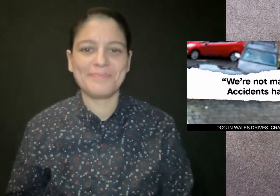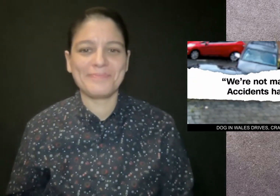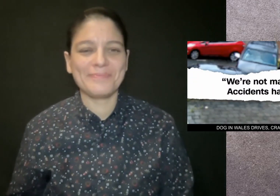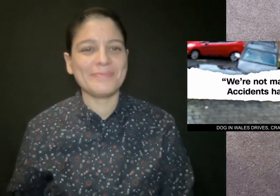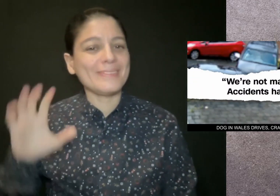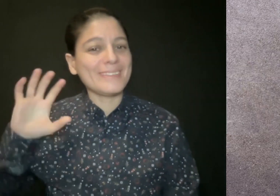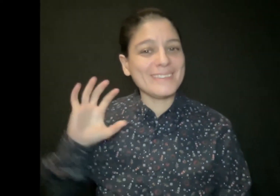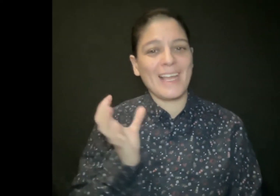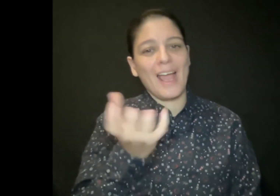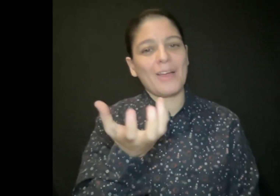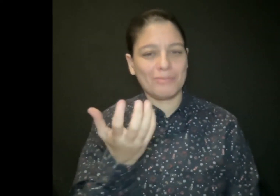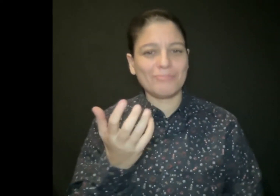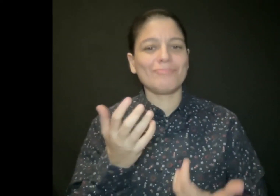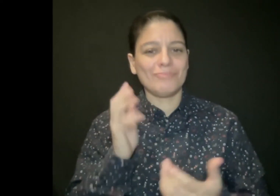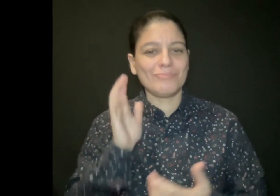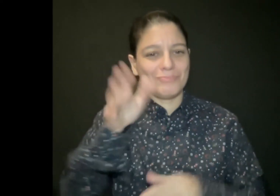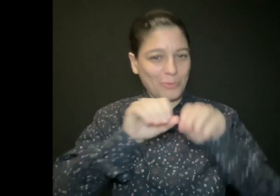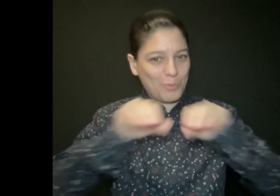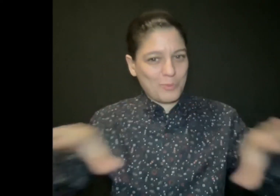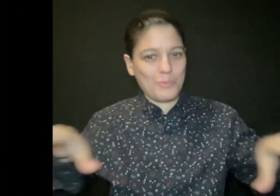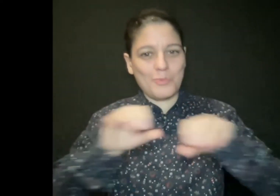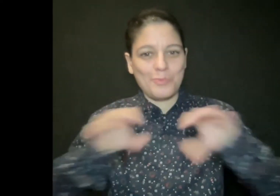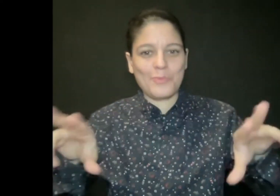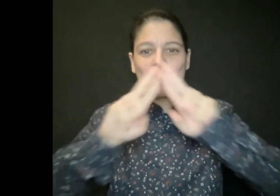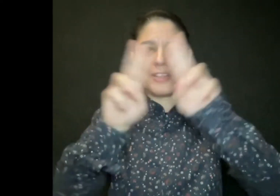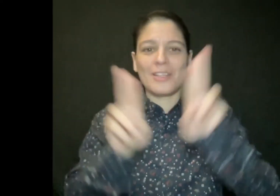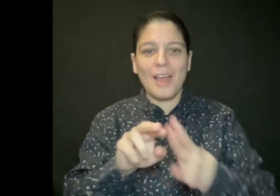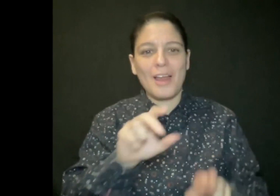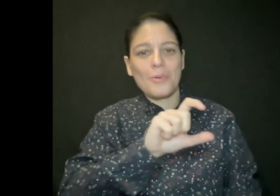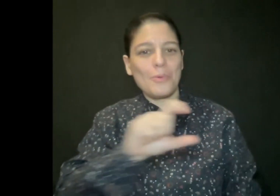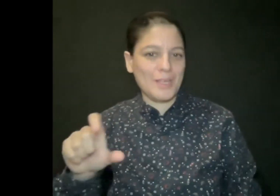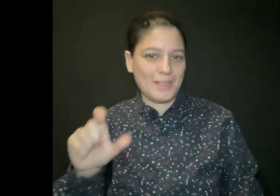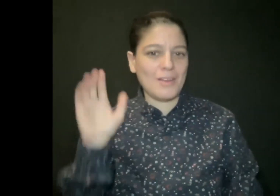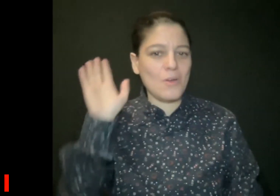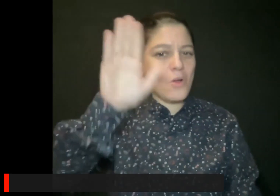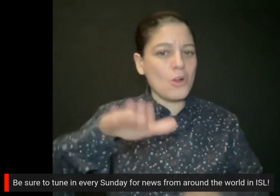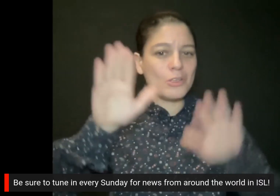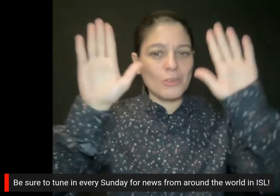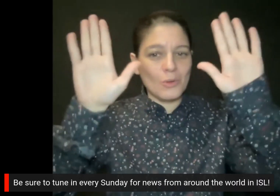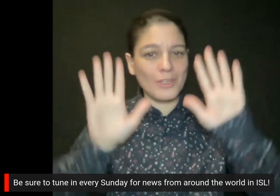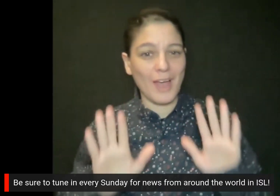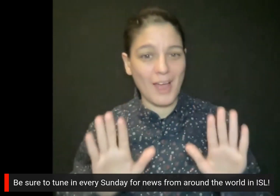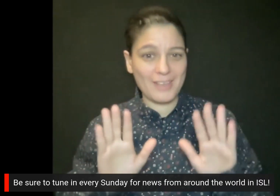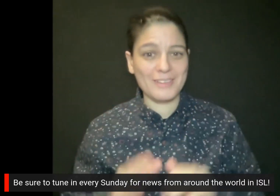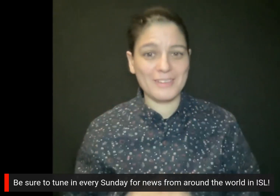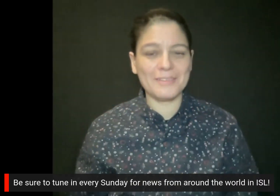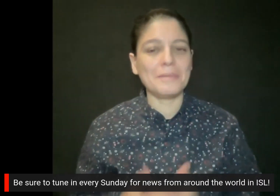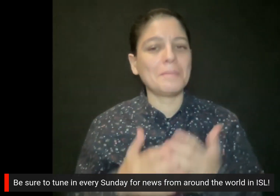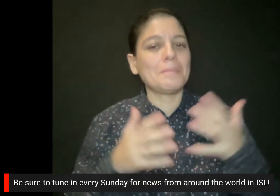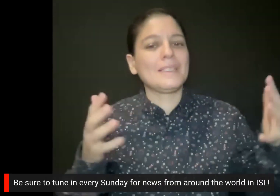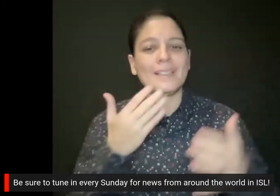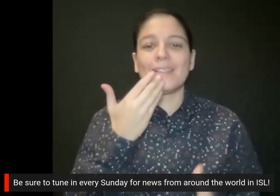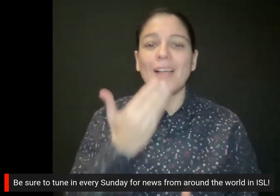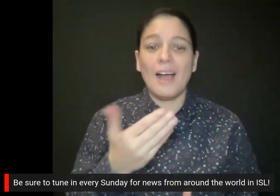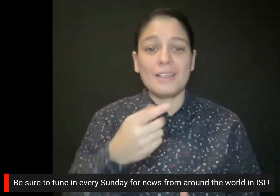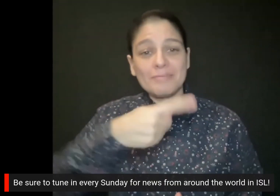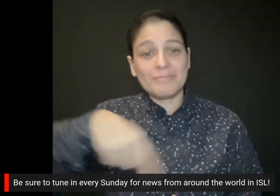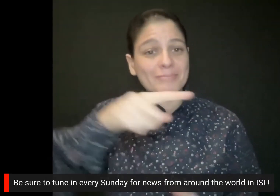Sign1News will be broadcasting international news updates every Sunday. A big thank you to our Sign1News app supporters.